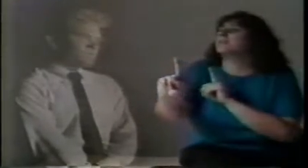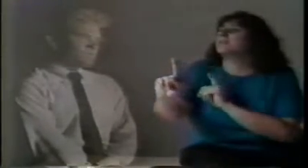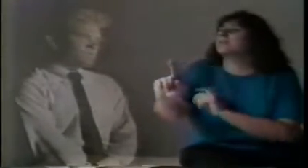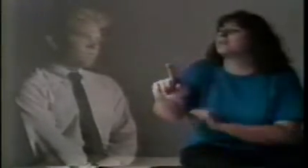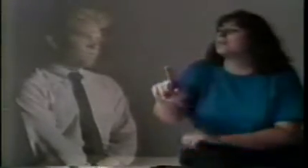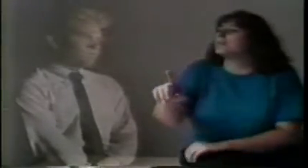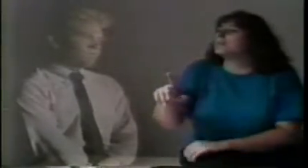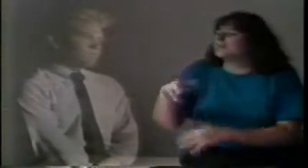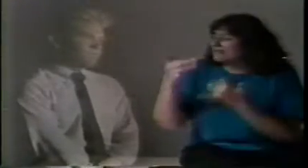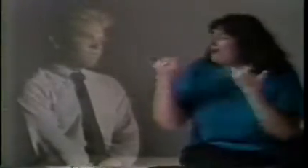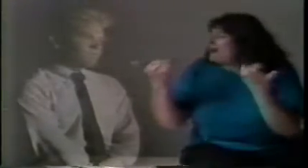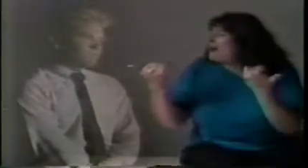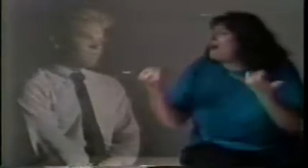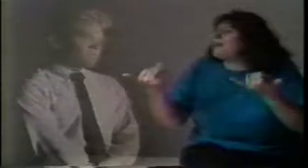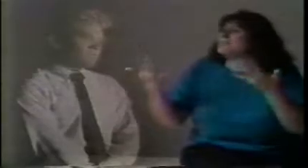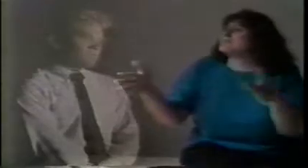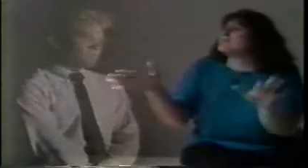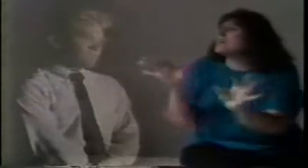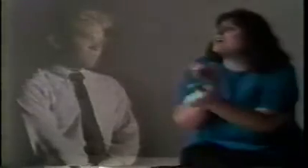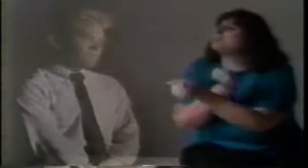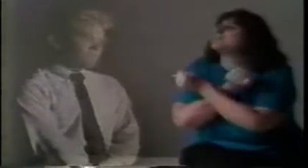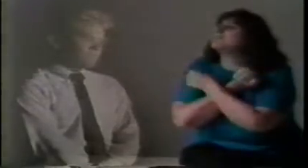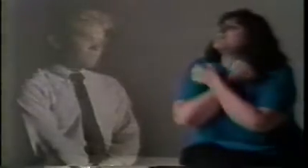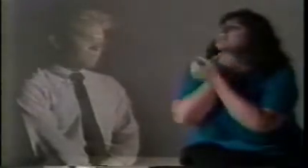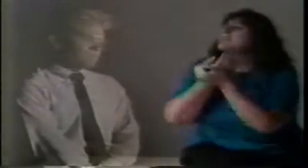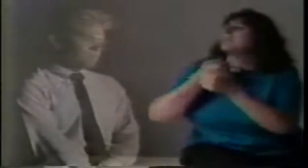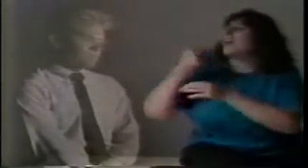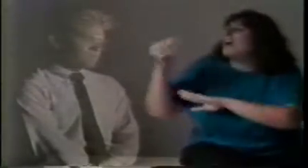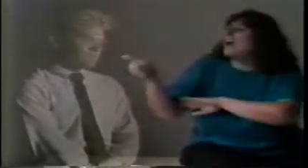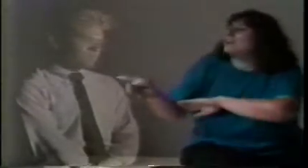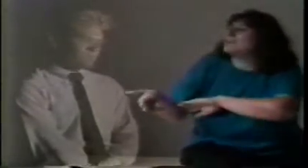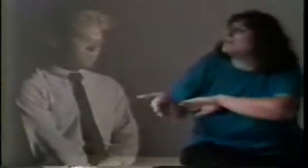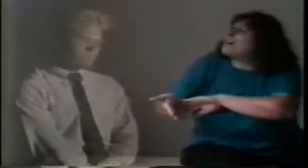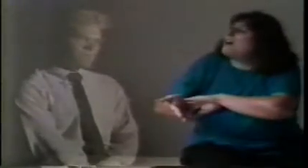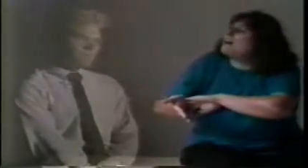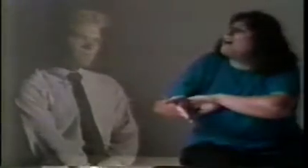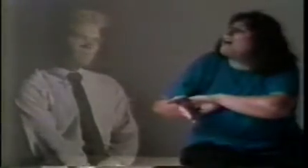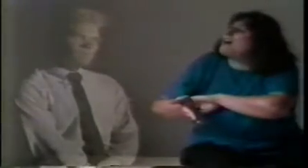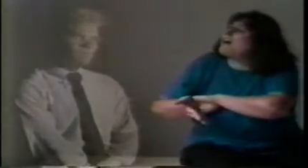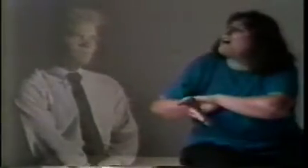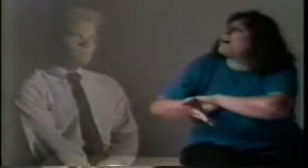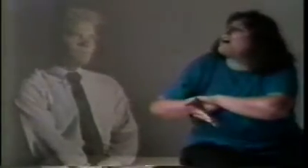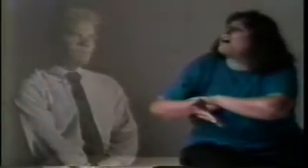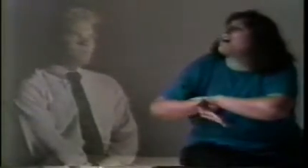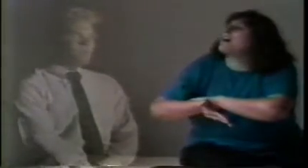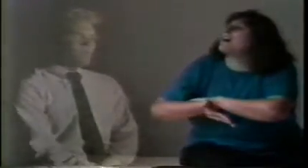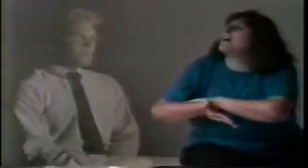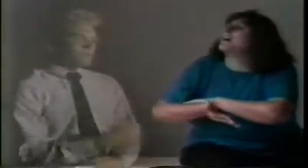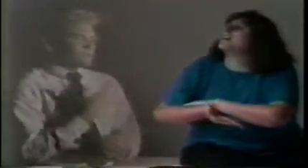Now after loving me let it know, well